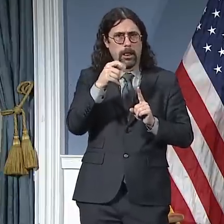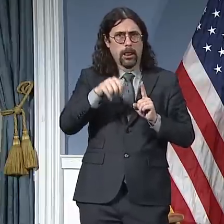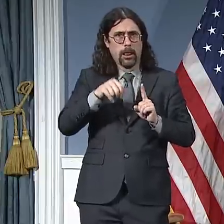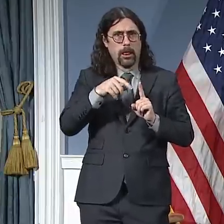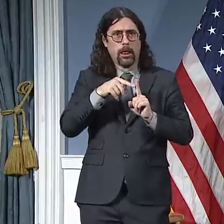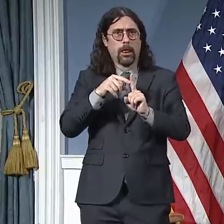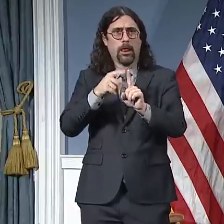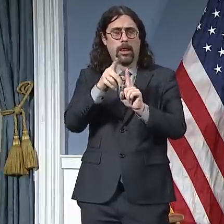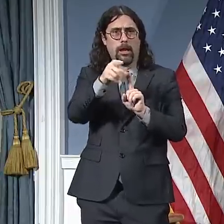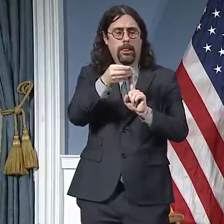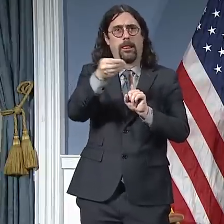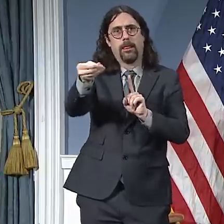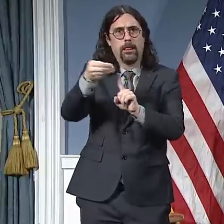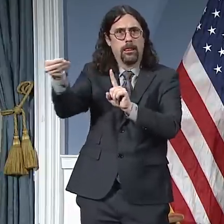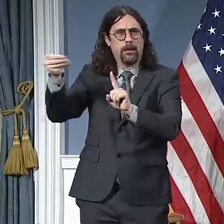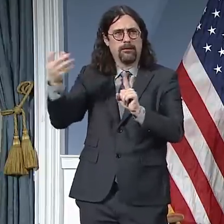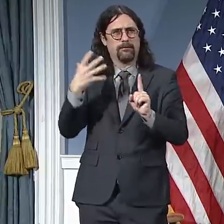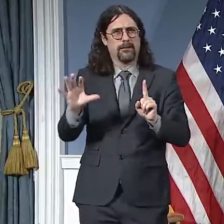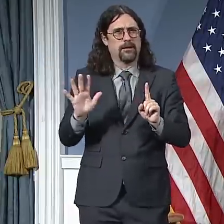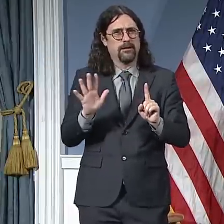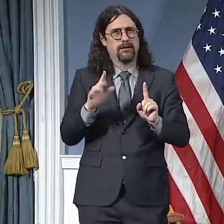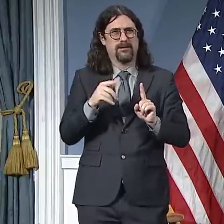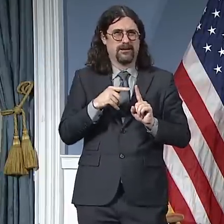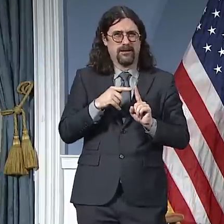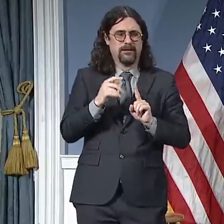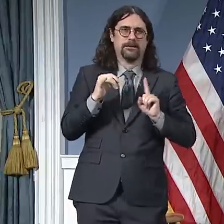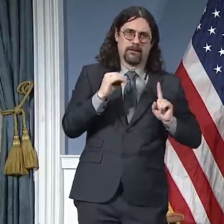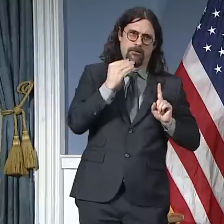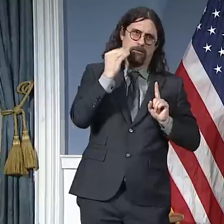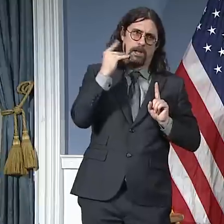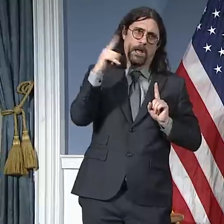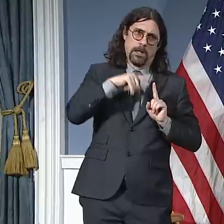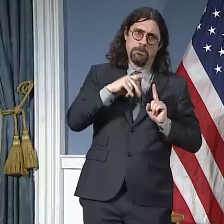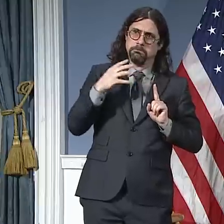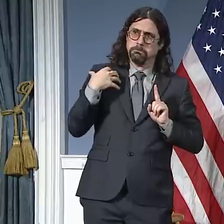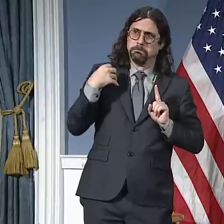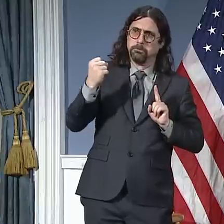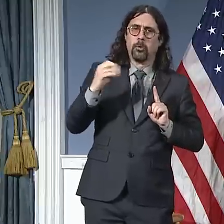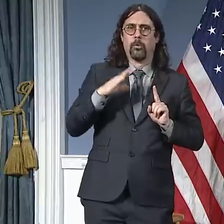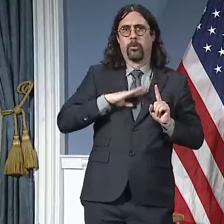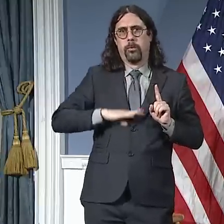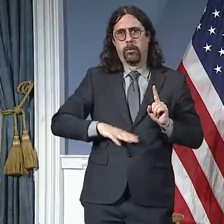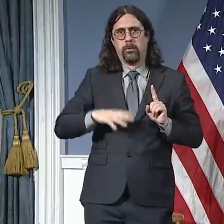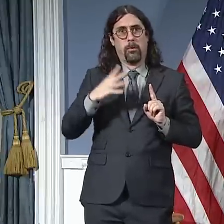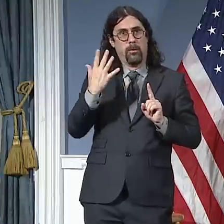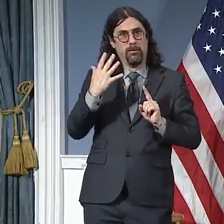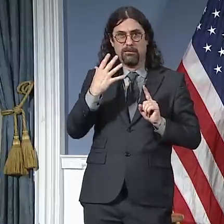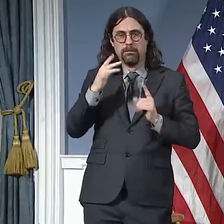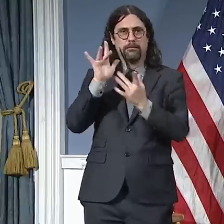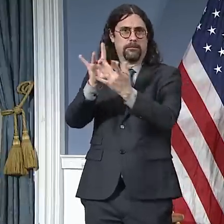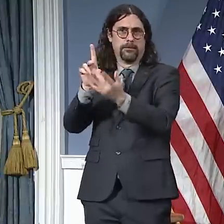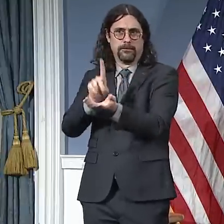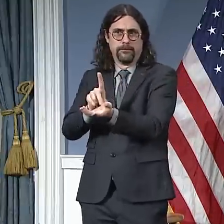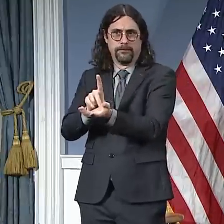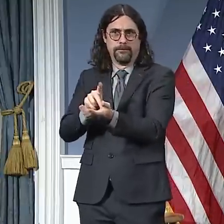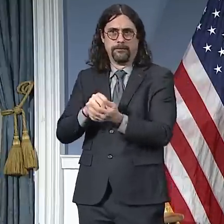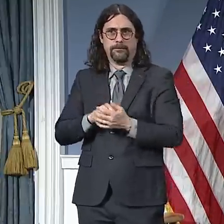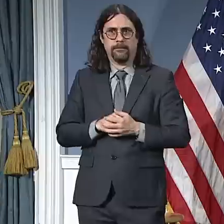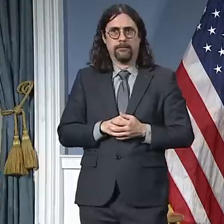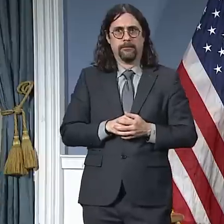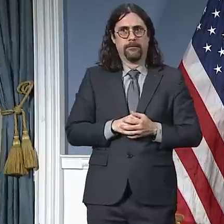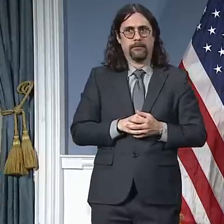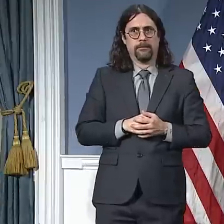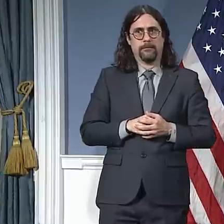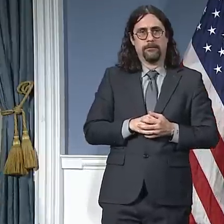Hi, just a little more clarity around the inmates being released, but as far as the